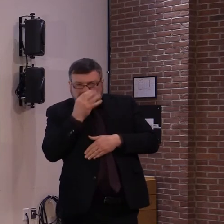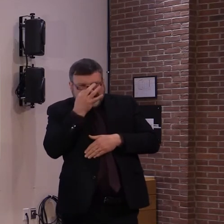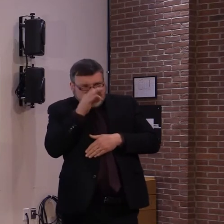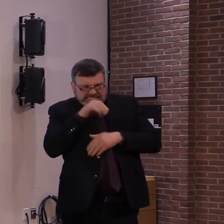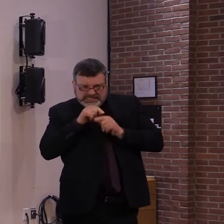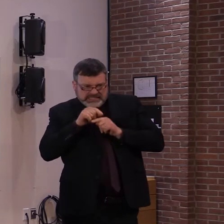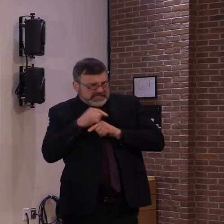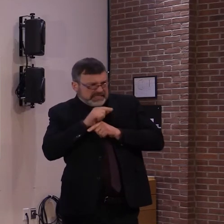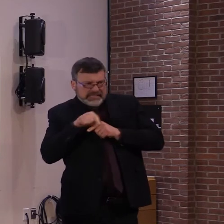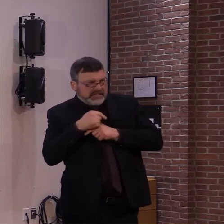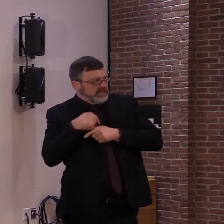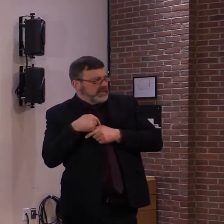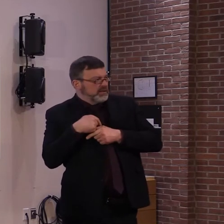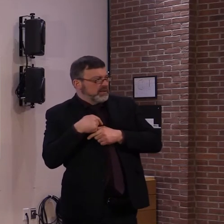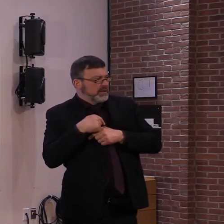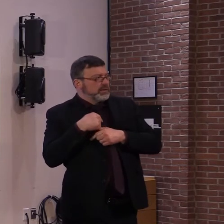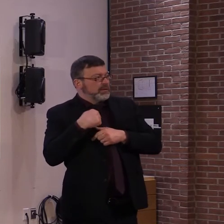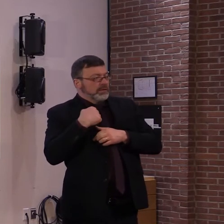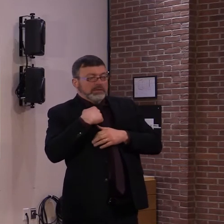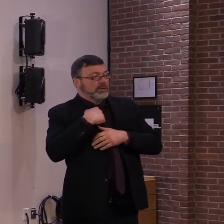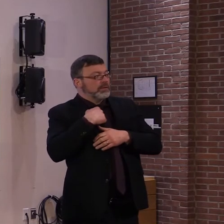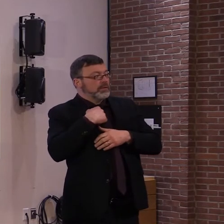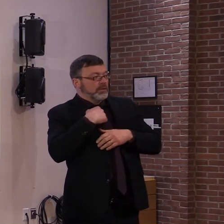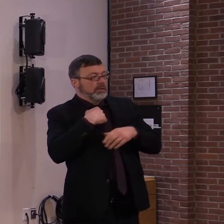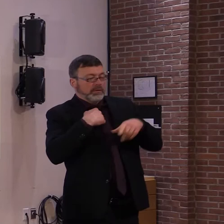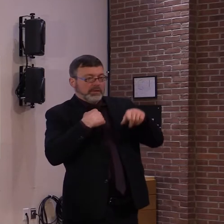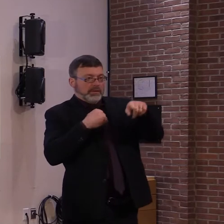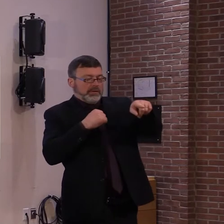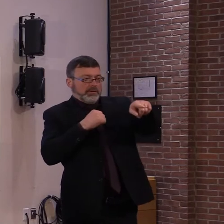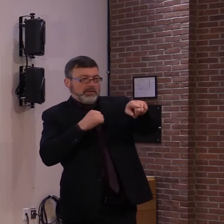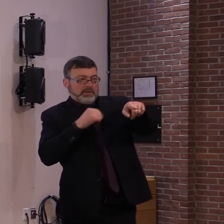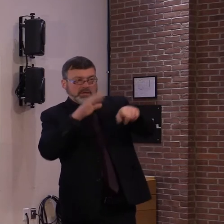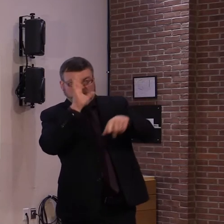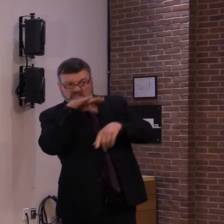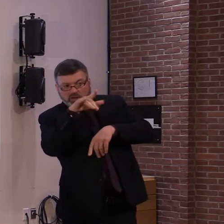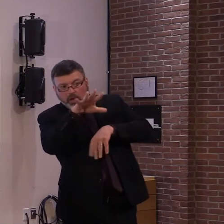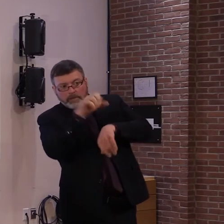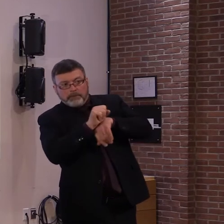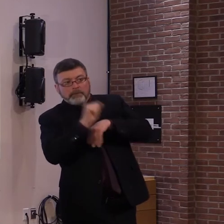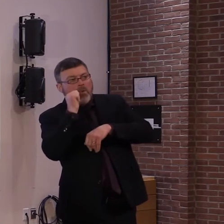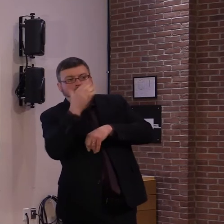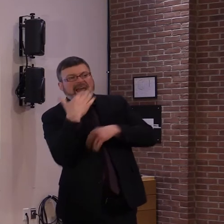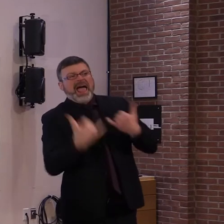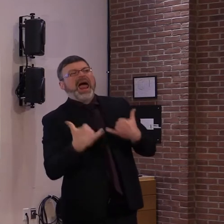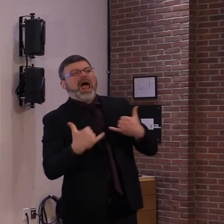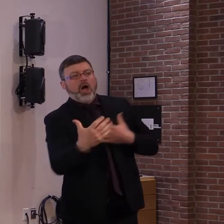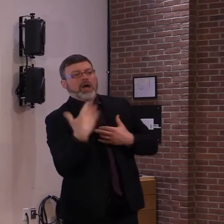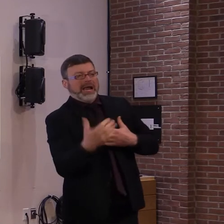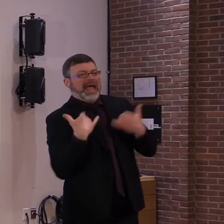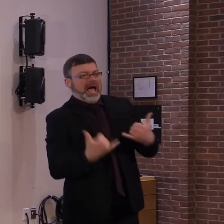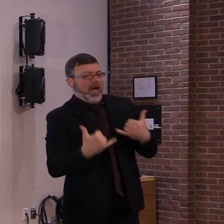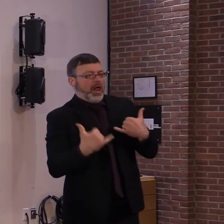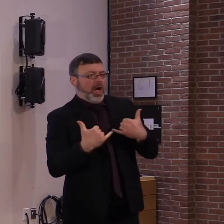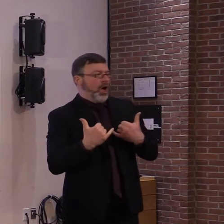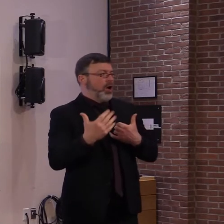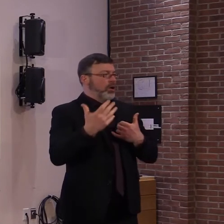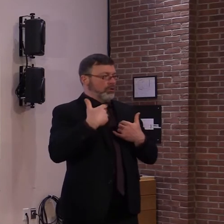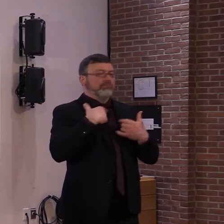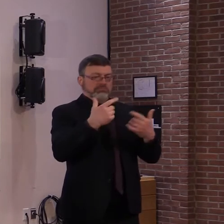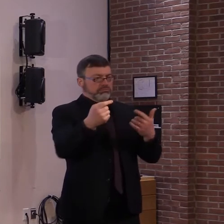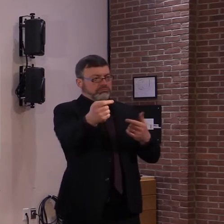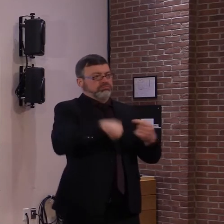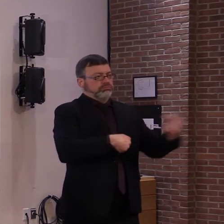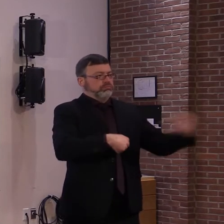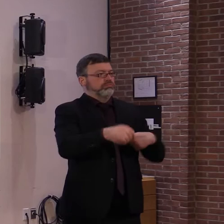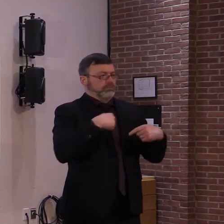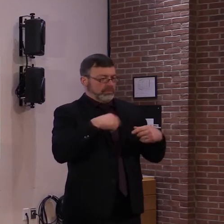people in, in case there's a vacancy, um, you know, most of this vaccine can wait to the end of the day. can't wait